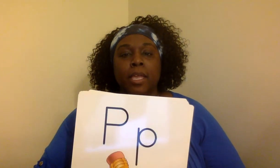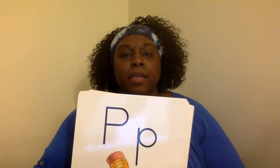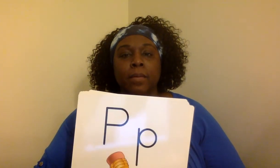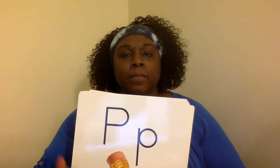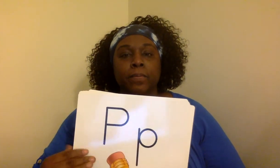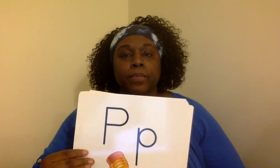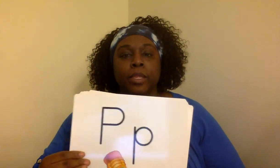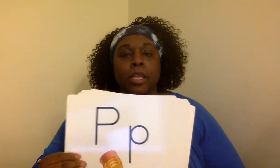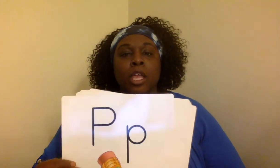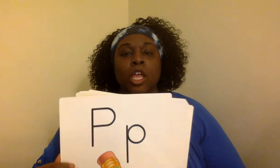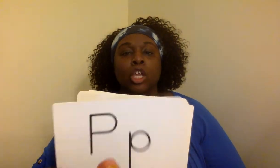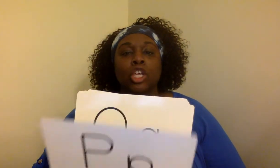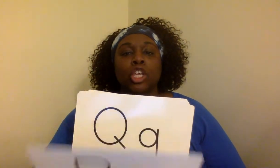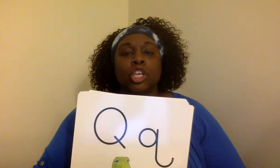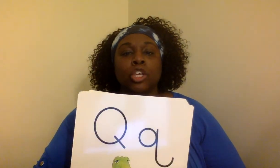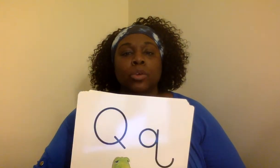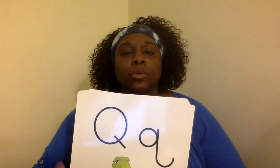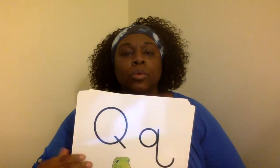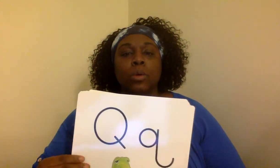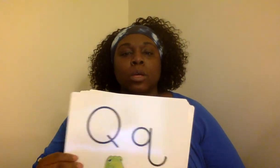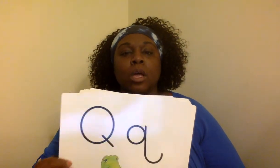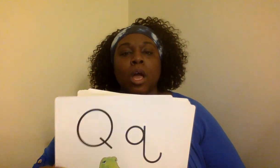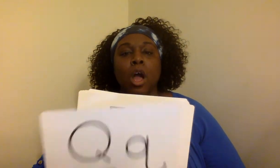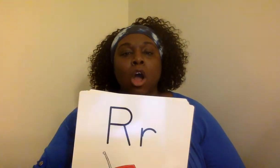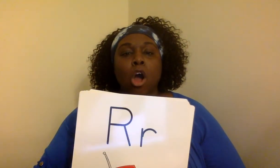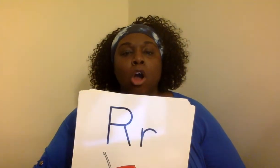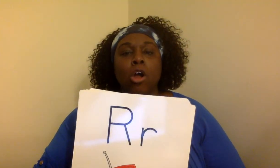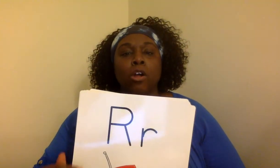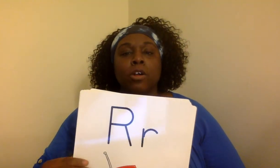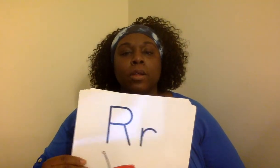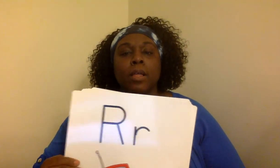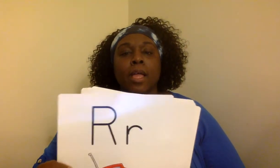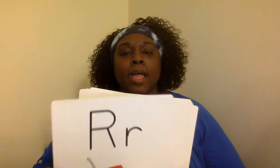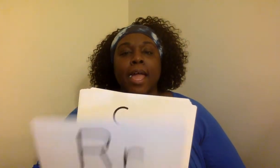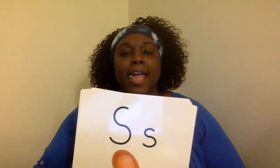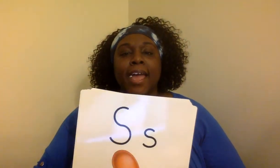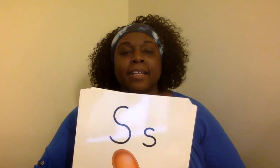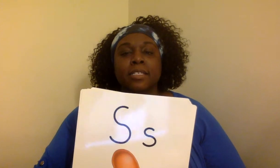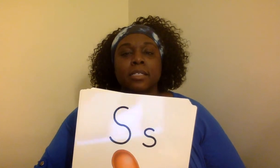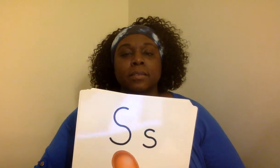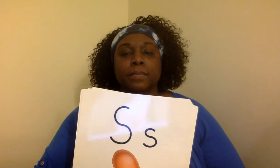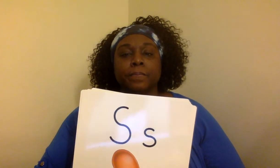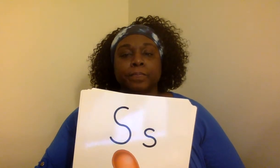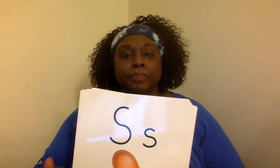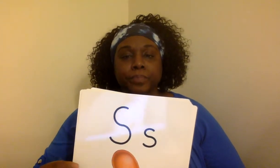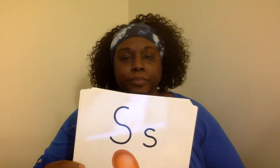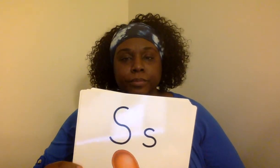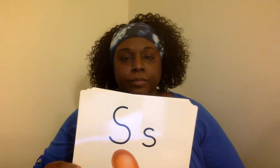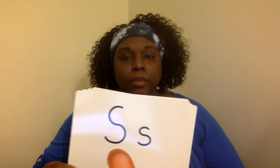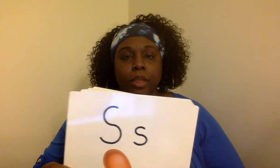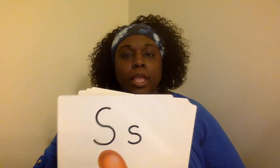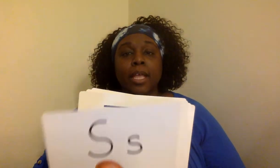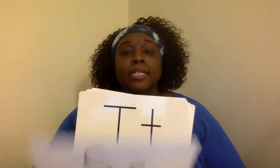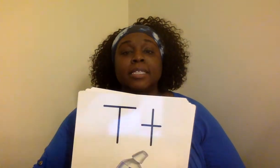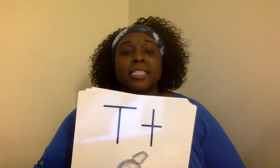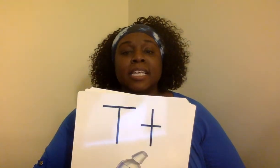Q R S T